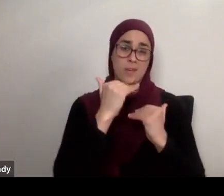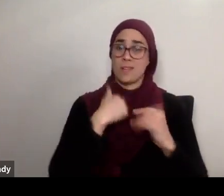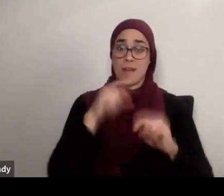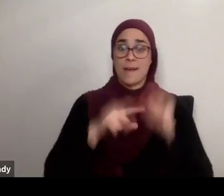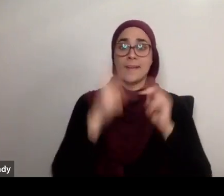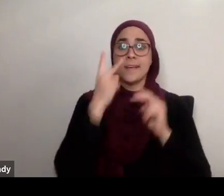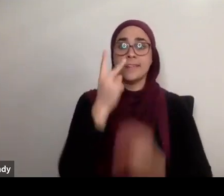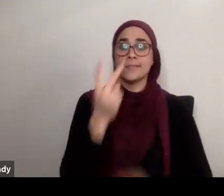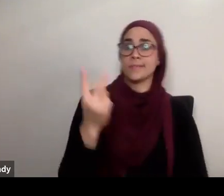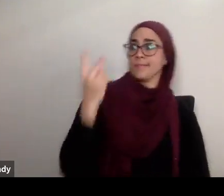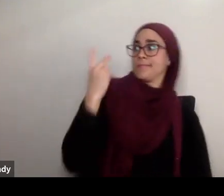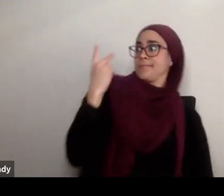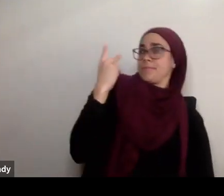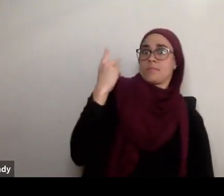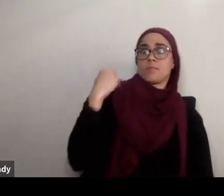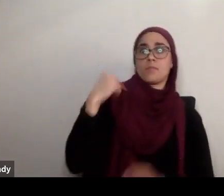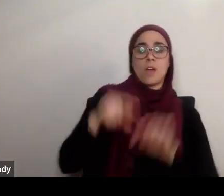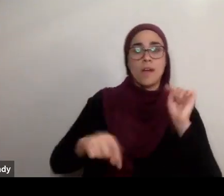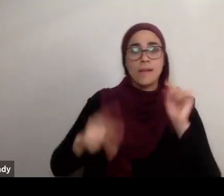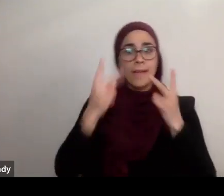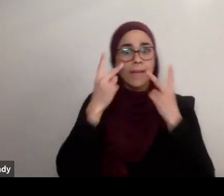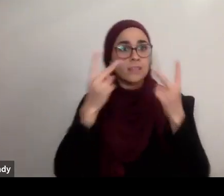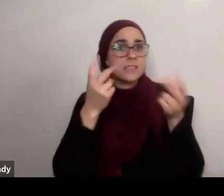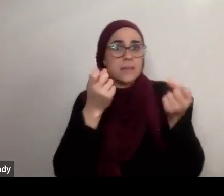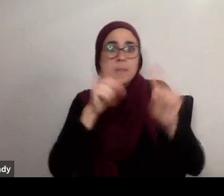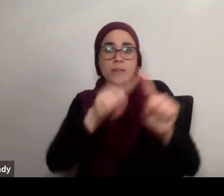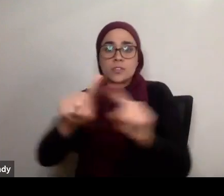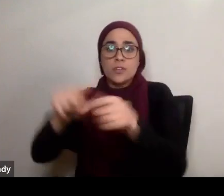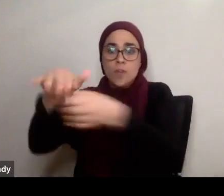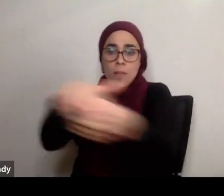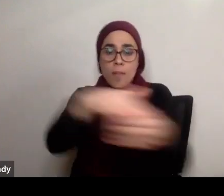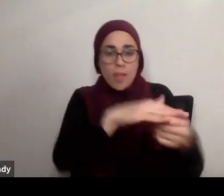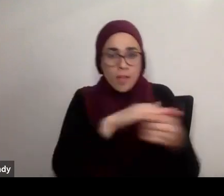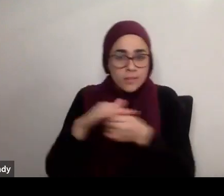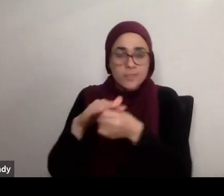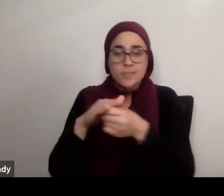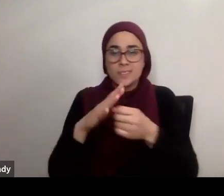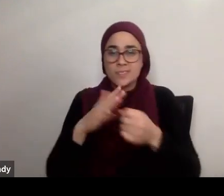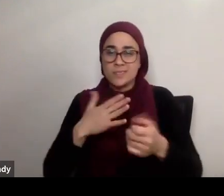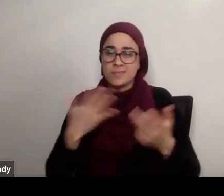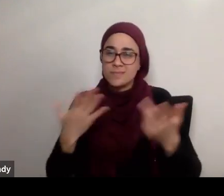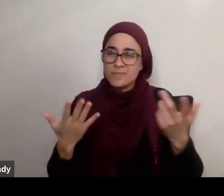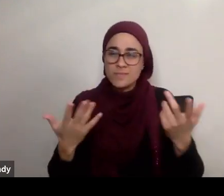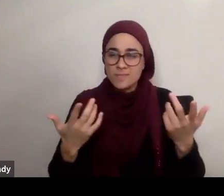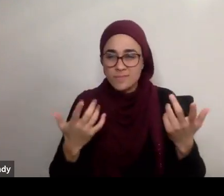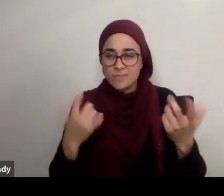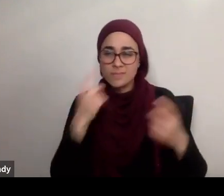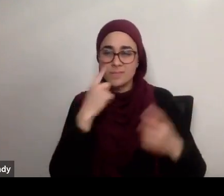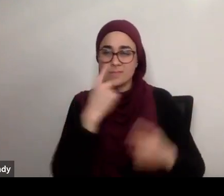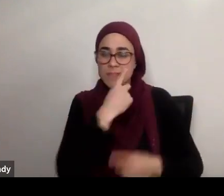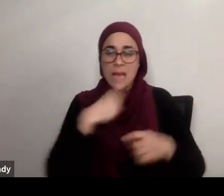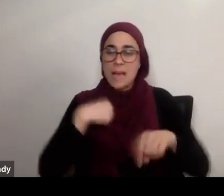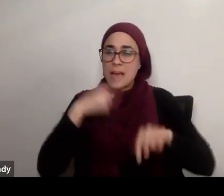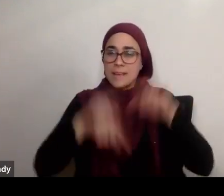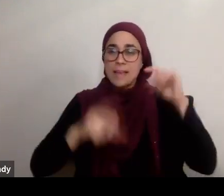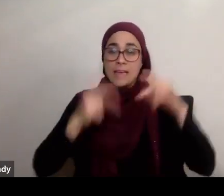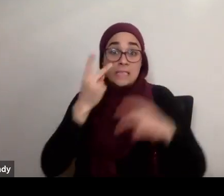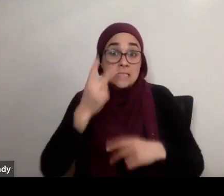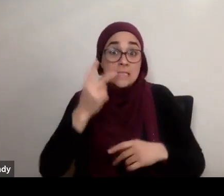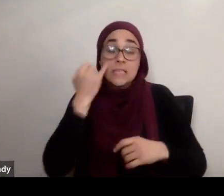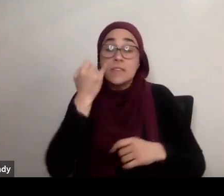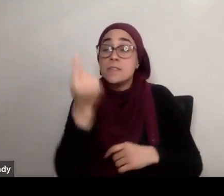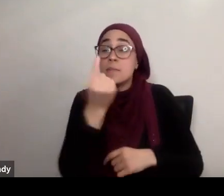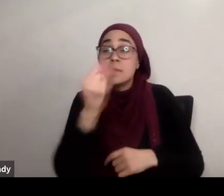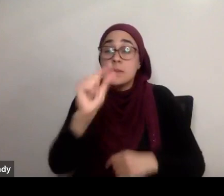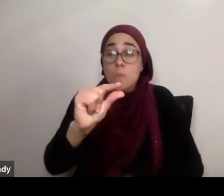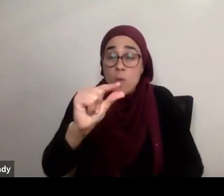multiple places at once. can only see, at least with the naked eye. I can't see microscopic things. I can't see things